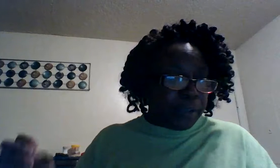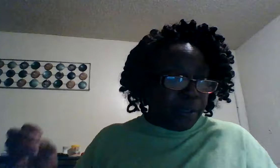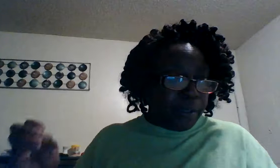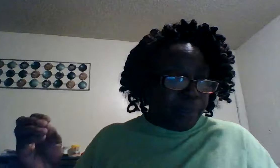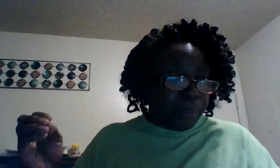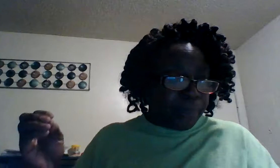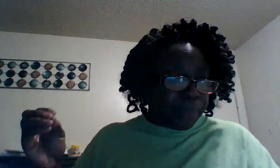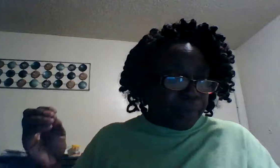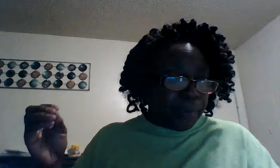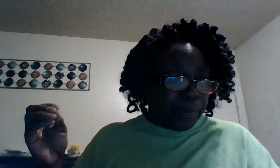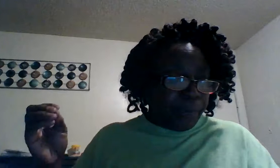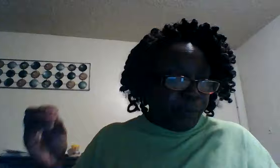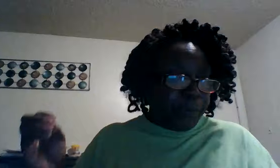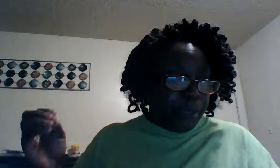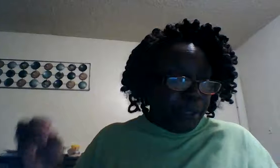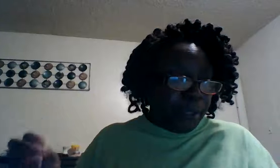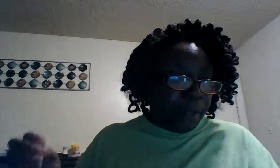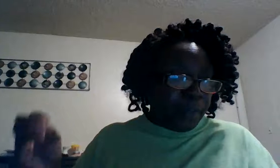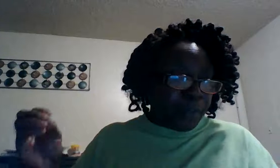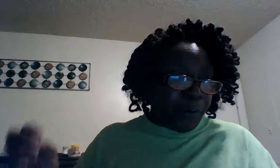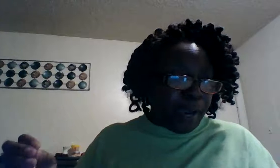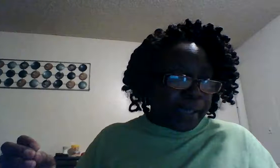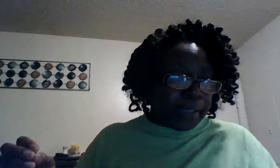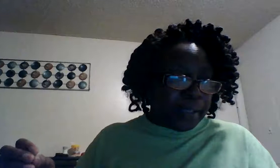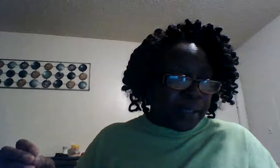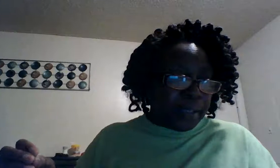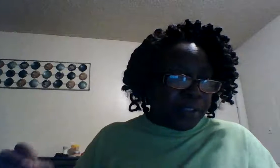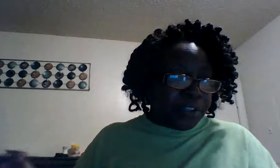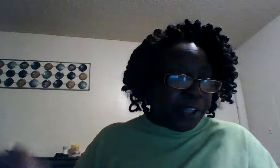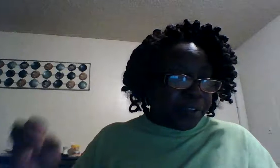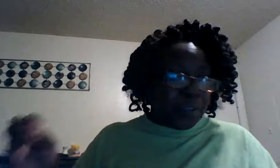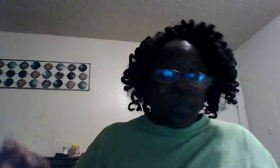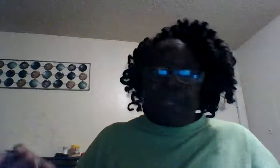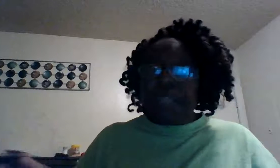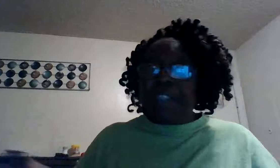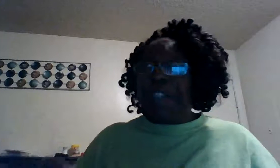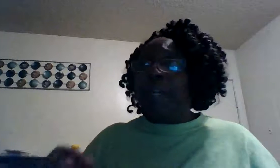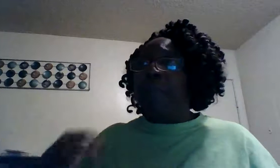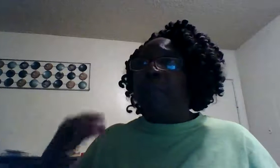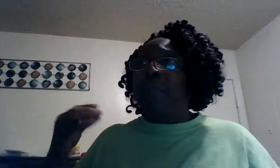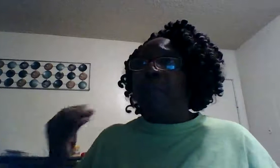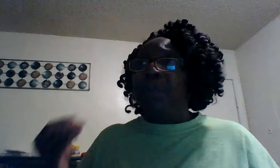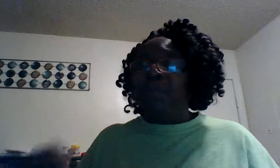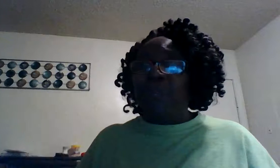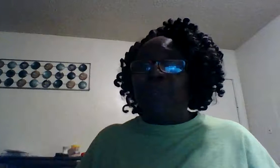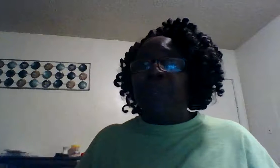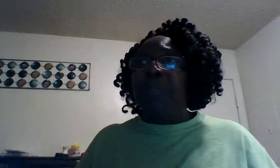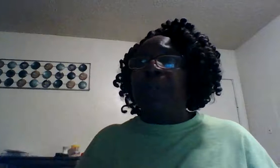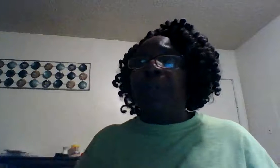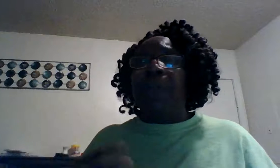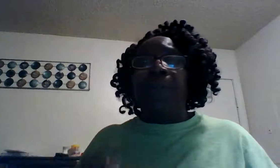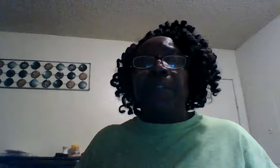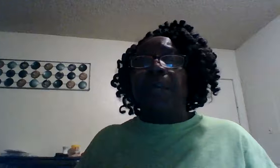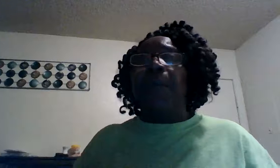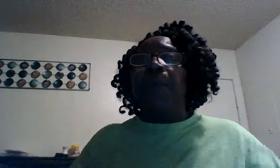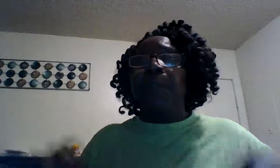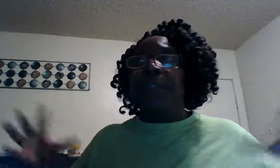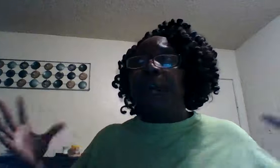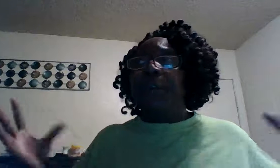from the love of christ shall tribulation that mean would you when you're going through so will you stop